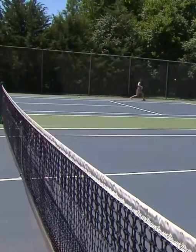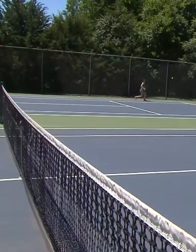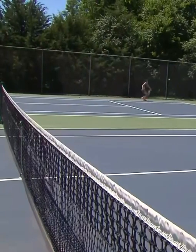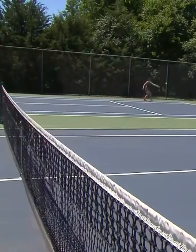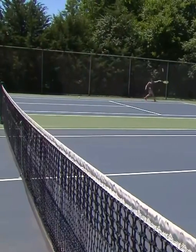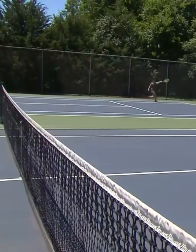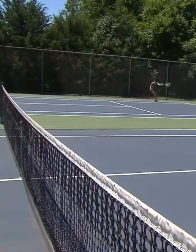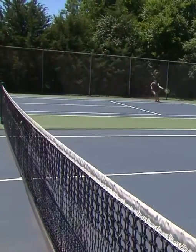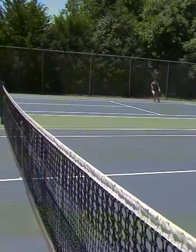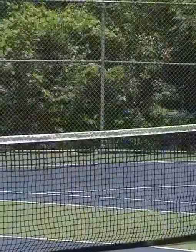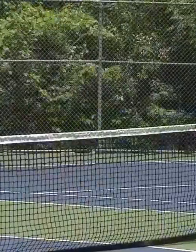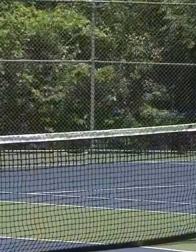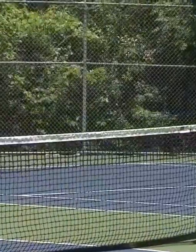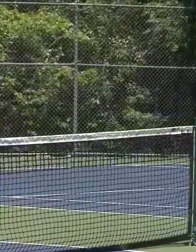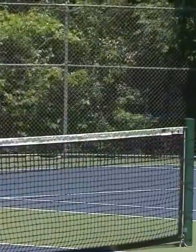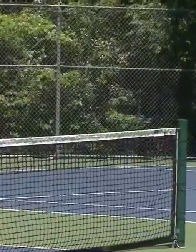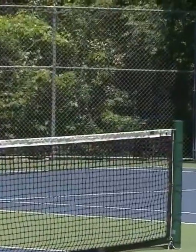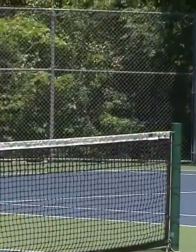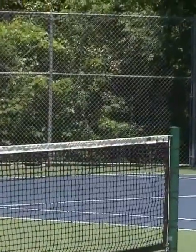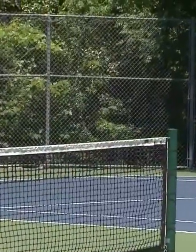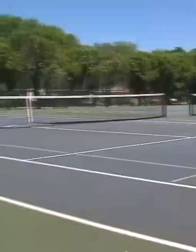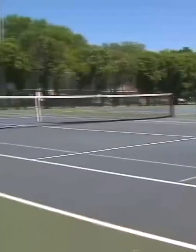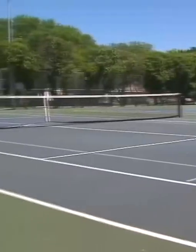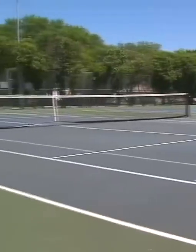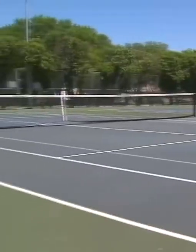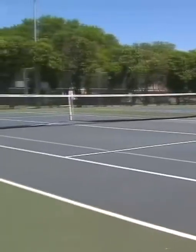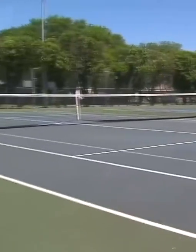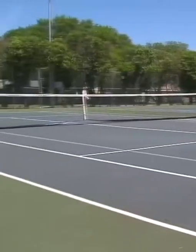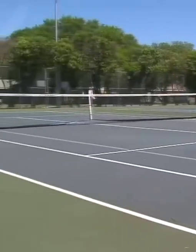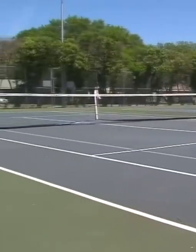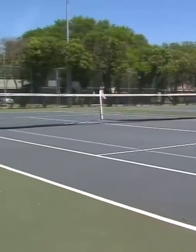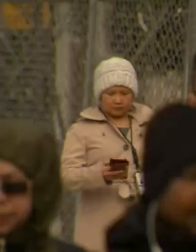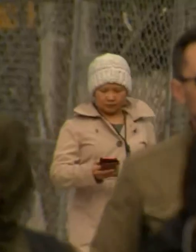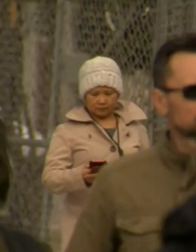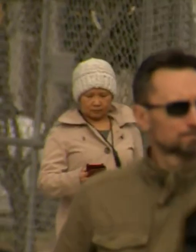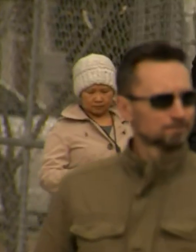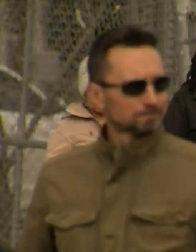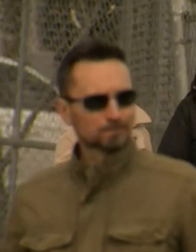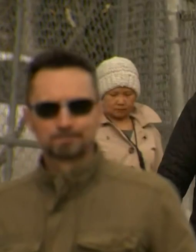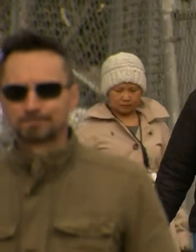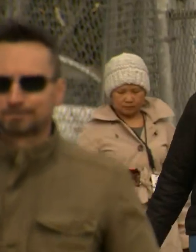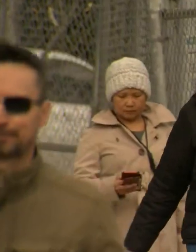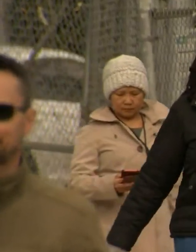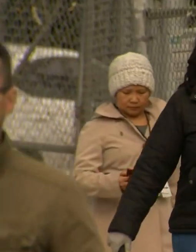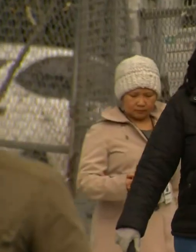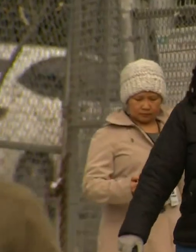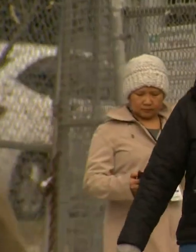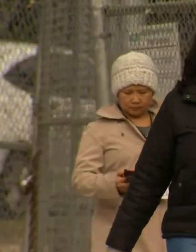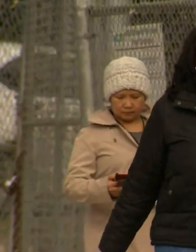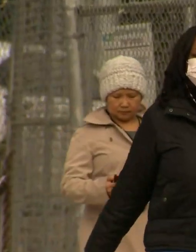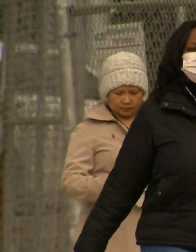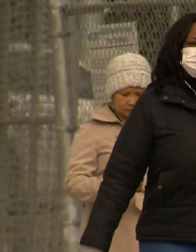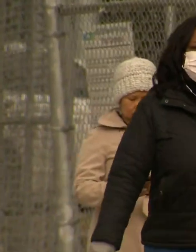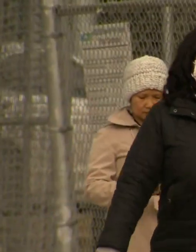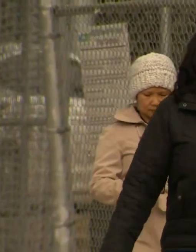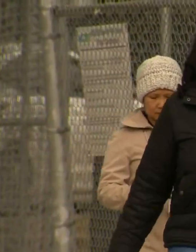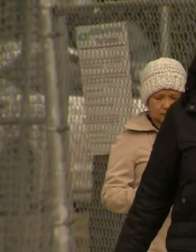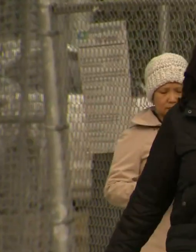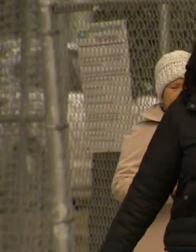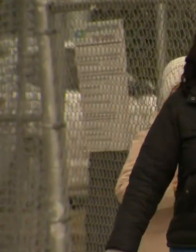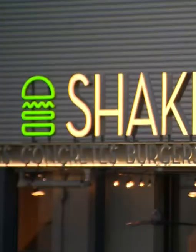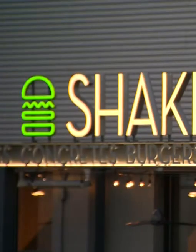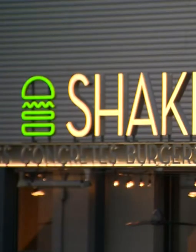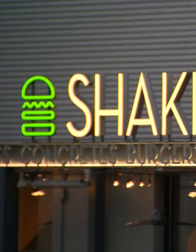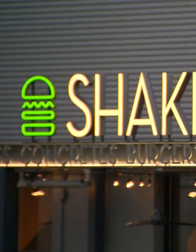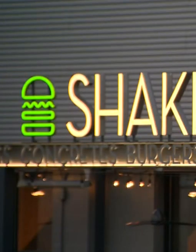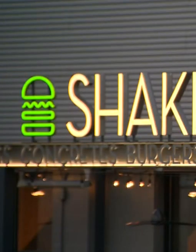will allow low-touch, lower-risk activities, including small gatherings outside. Wearing masks will still be encouraged. Only in stage